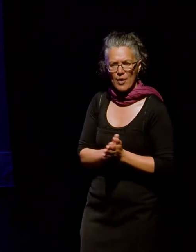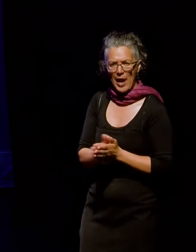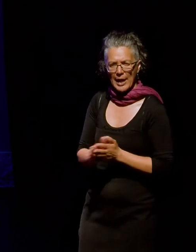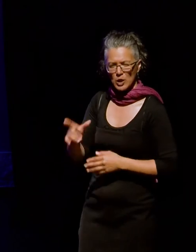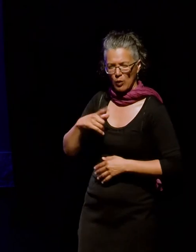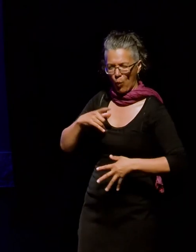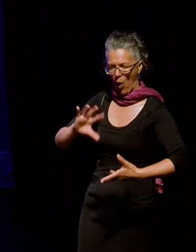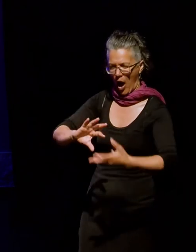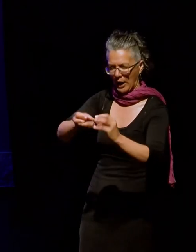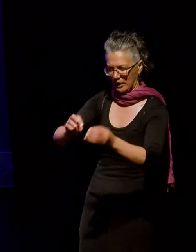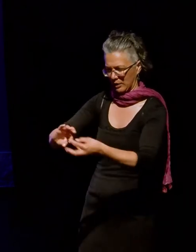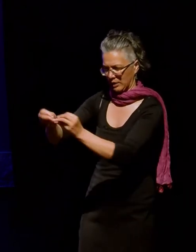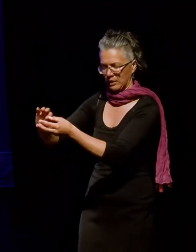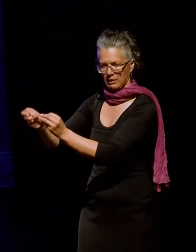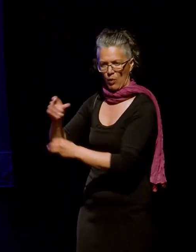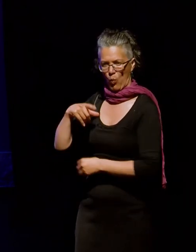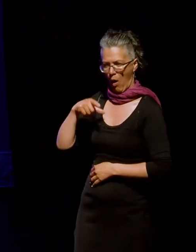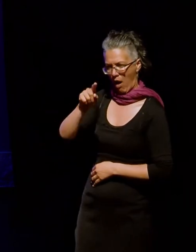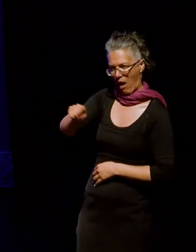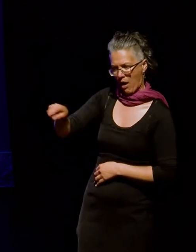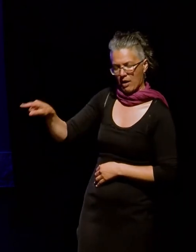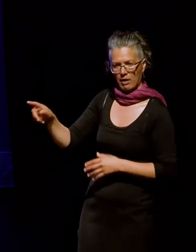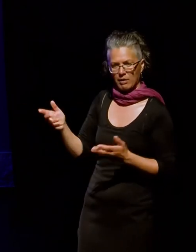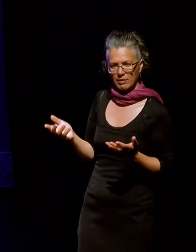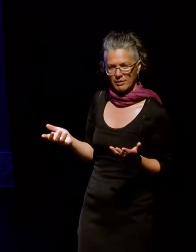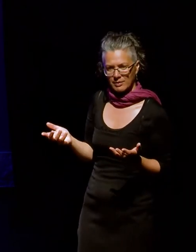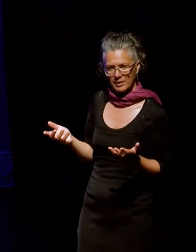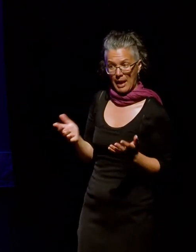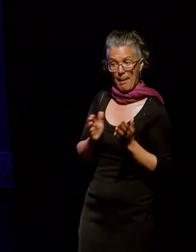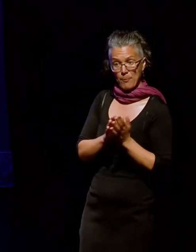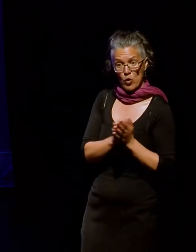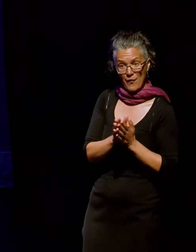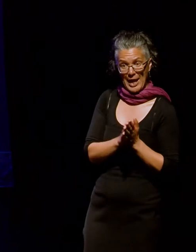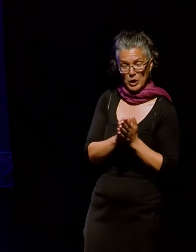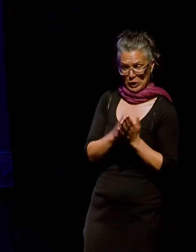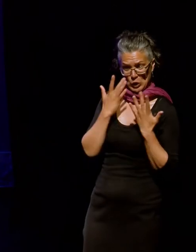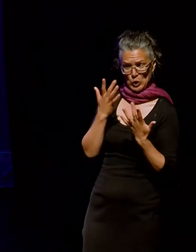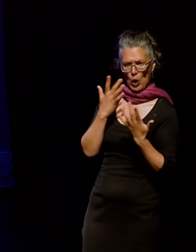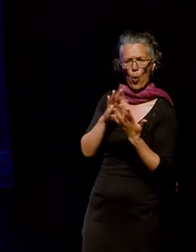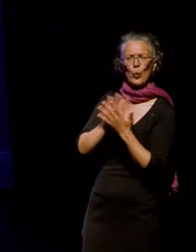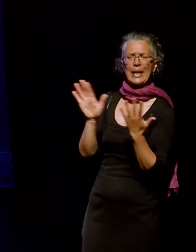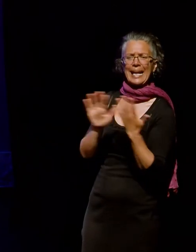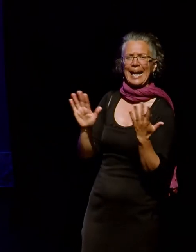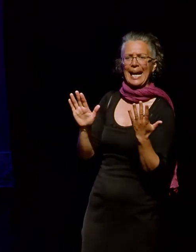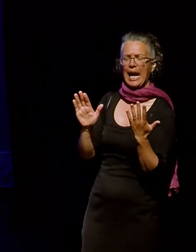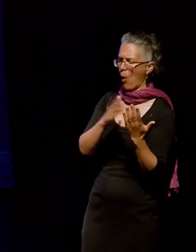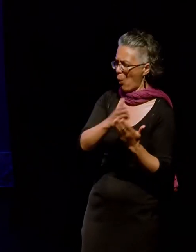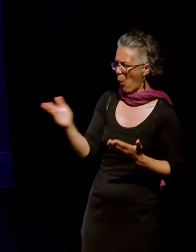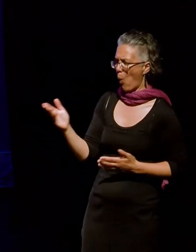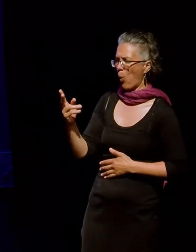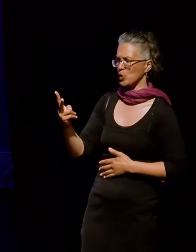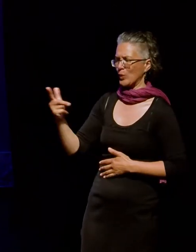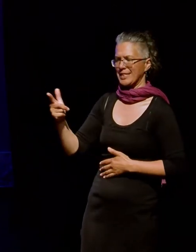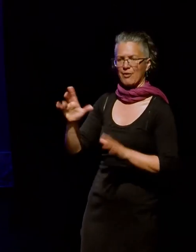archives that Gilliland identifies in her research. These motivations were evident in all the 27 groups I found as well.